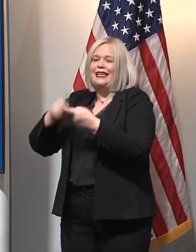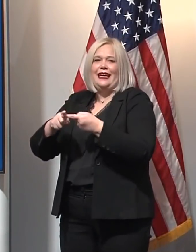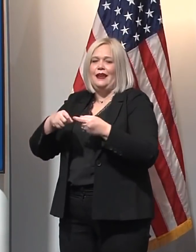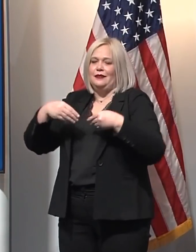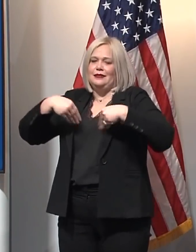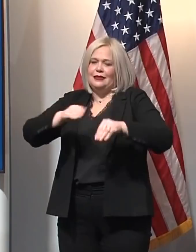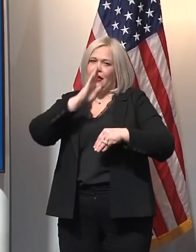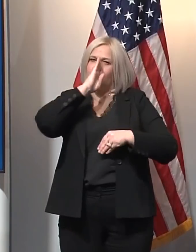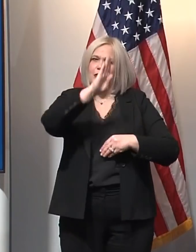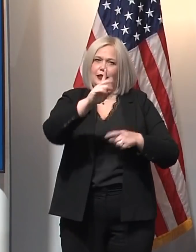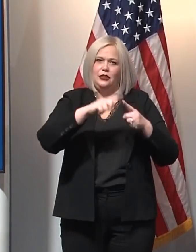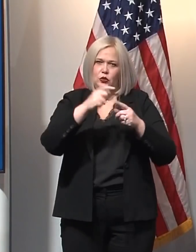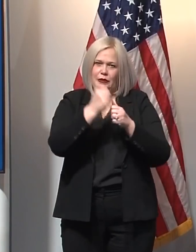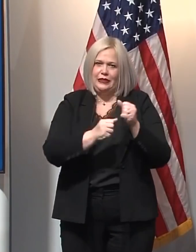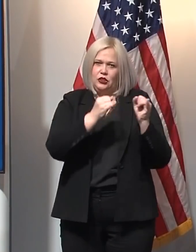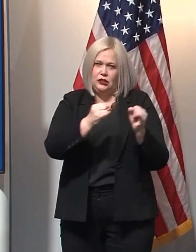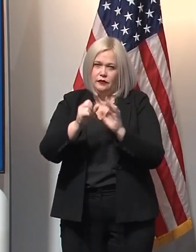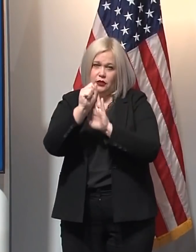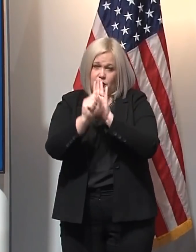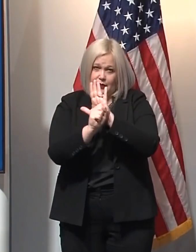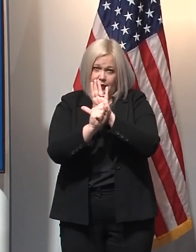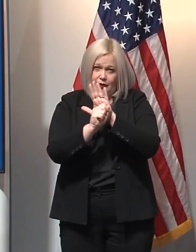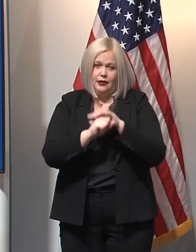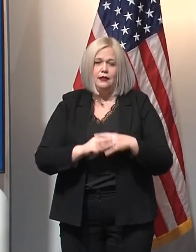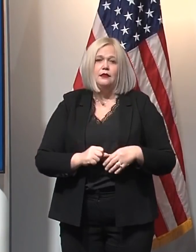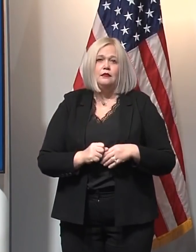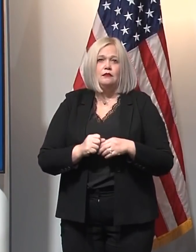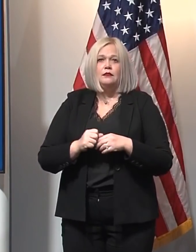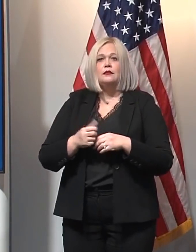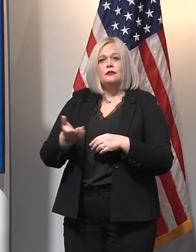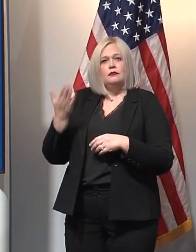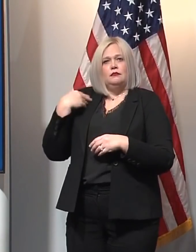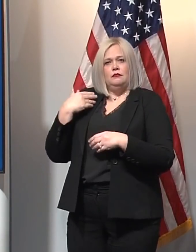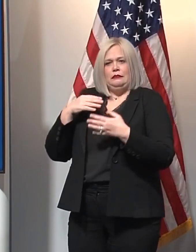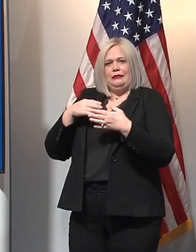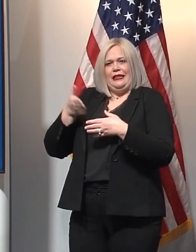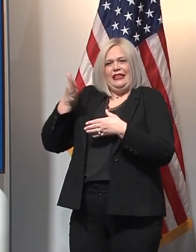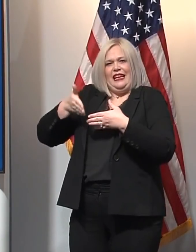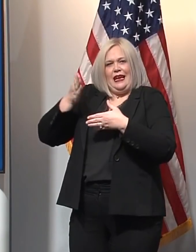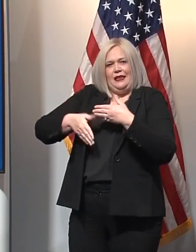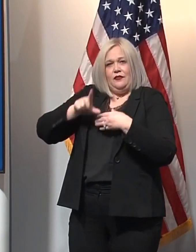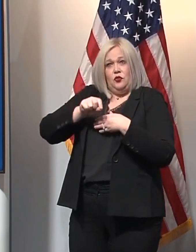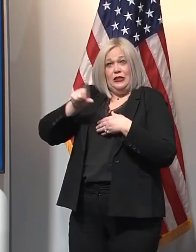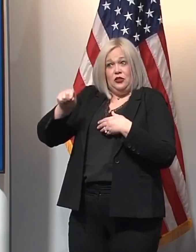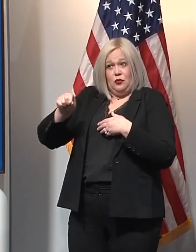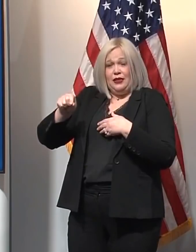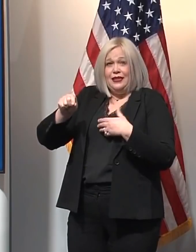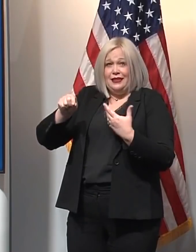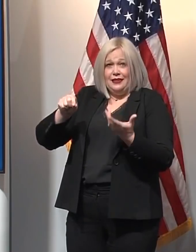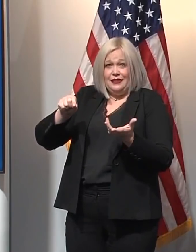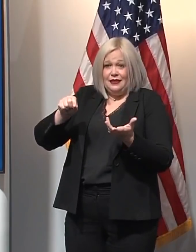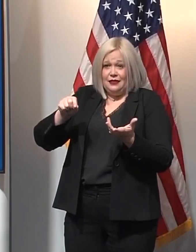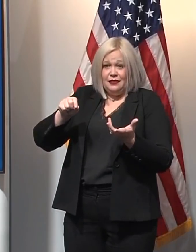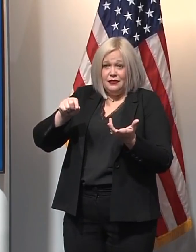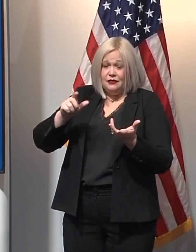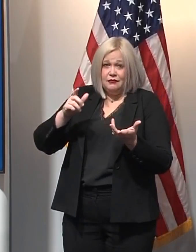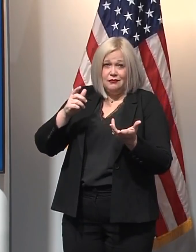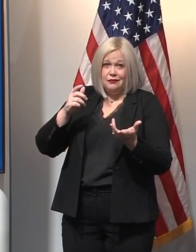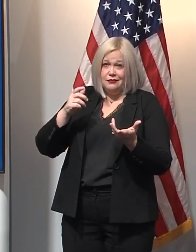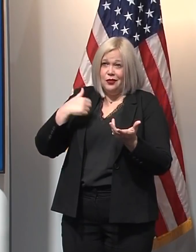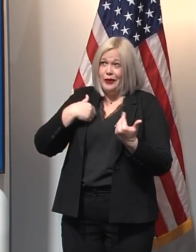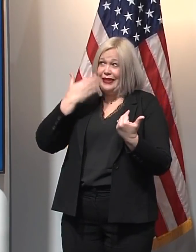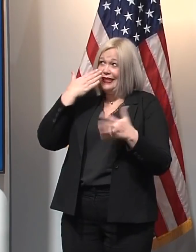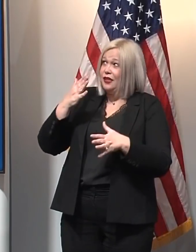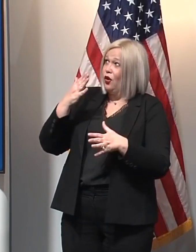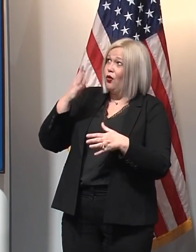to the state. Our request last at the end of last year was based on the fact that we had no assurances coming from the federal